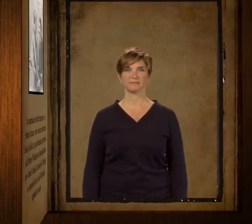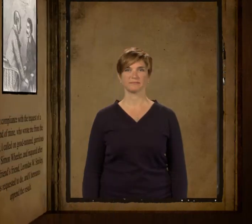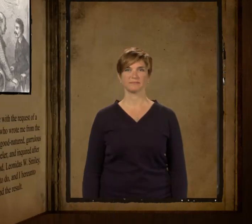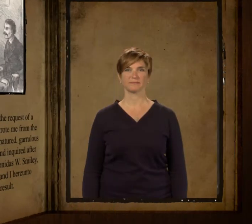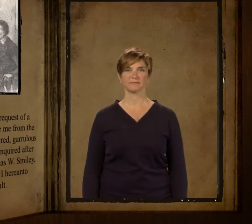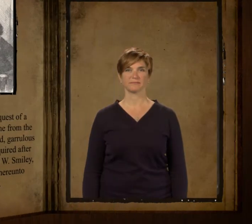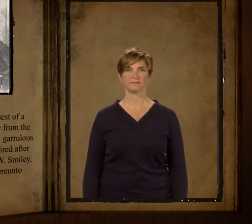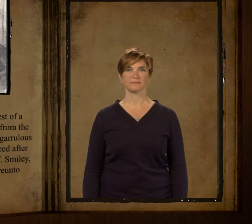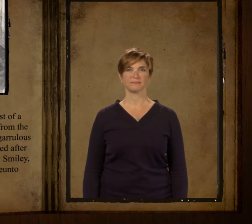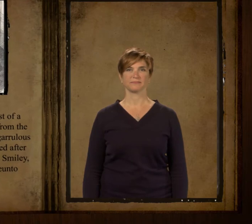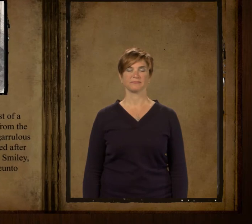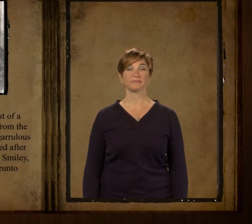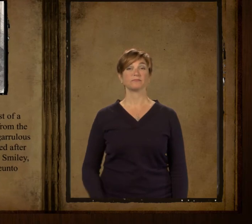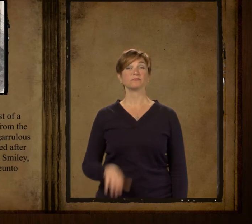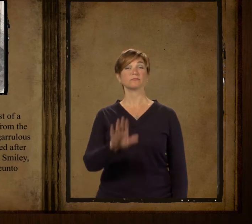Written by Mark Twain